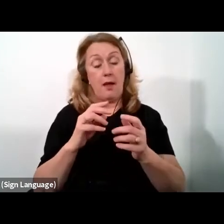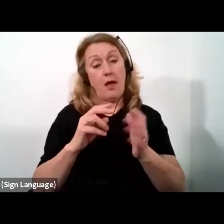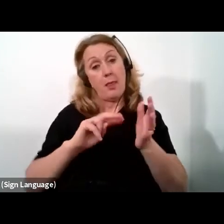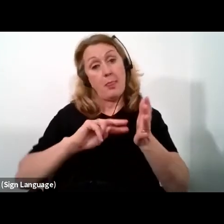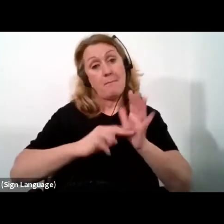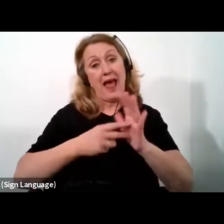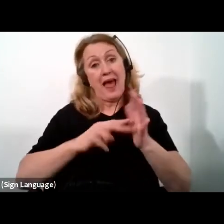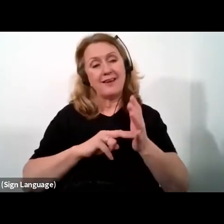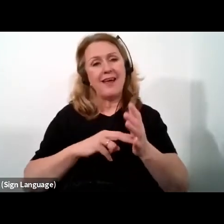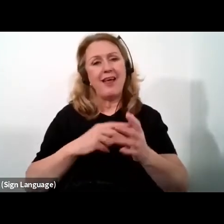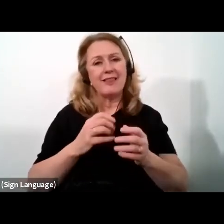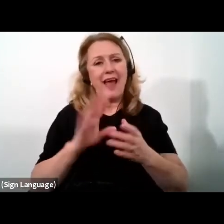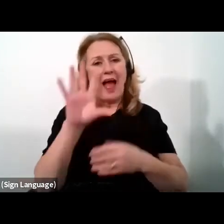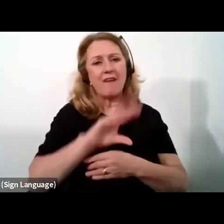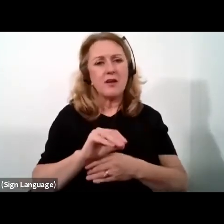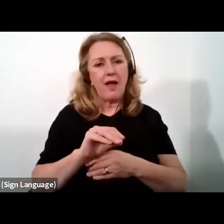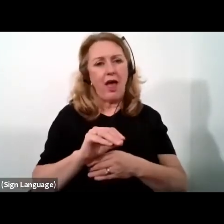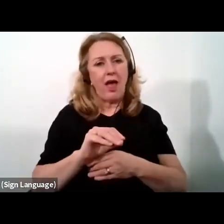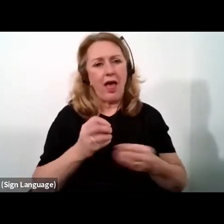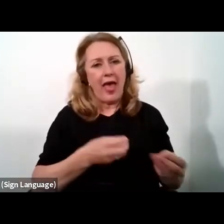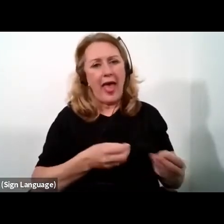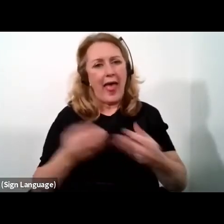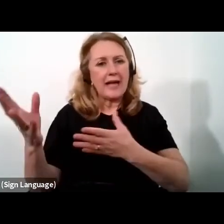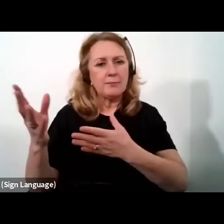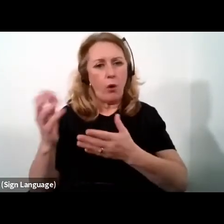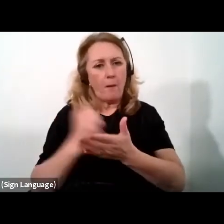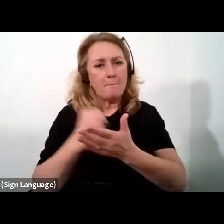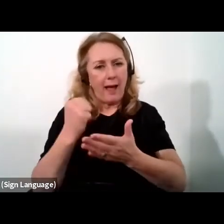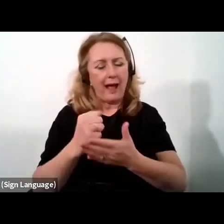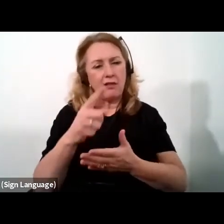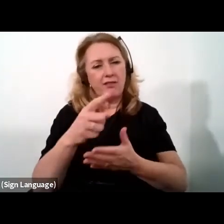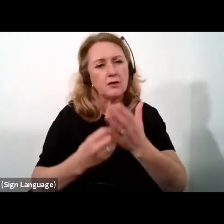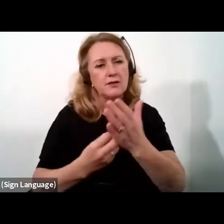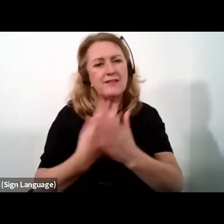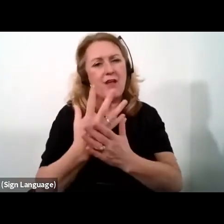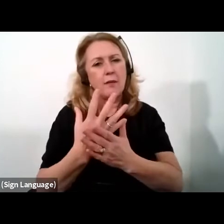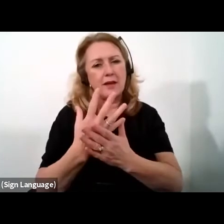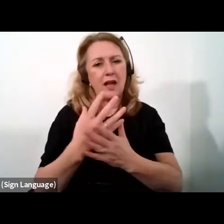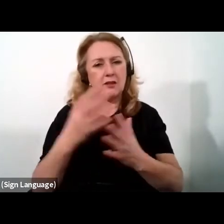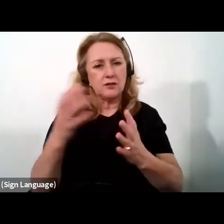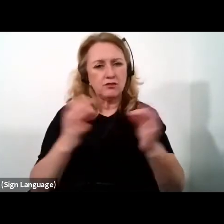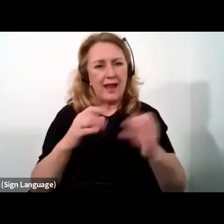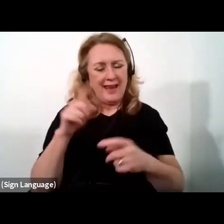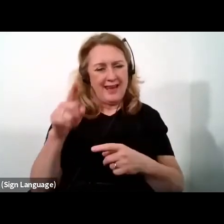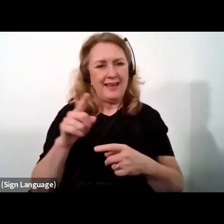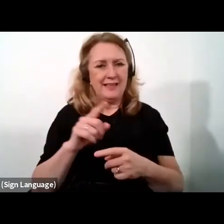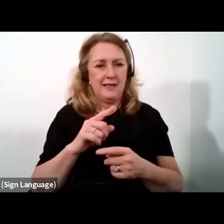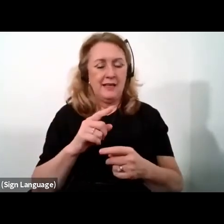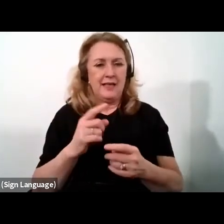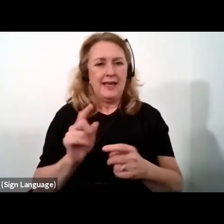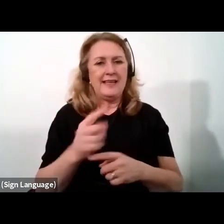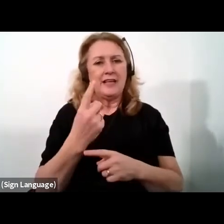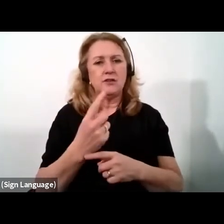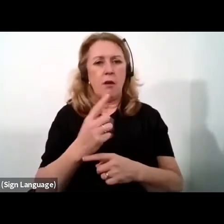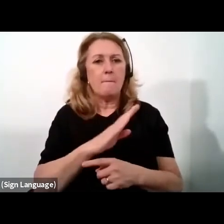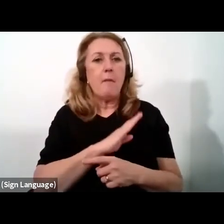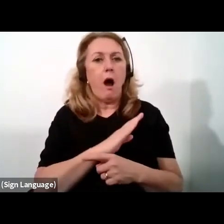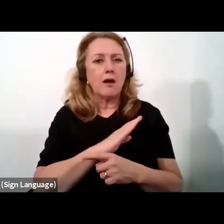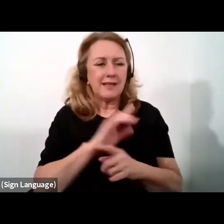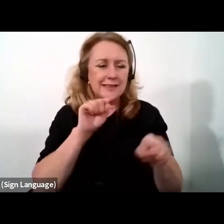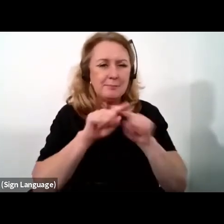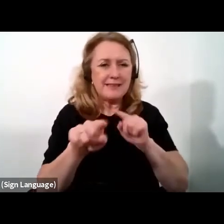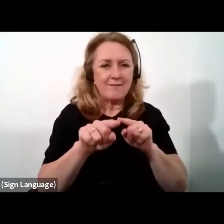African Export-Import Bank is financing the development and expansion of industrial parks and special economic zones.